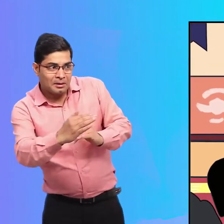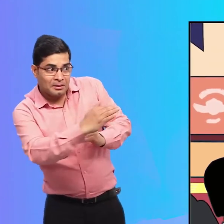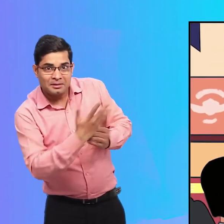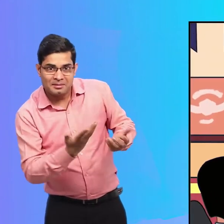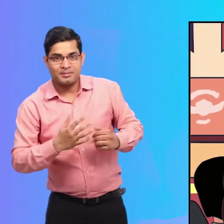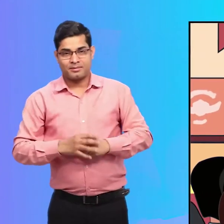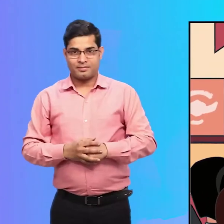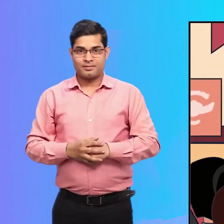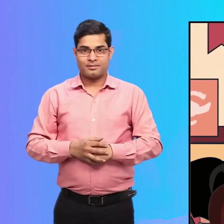themselves.